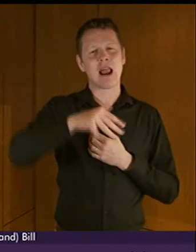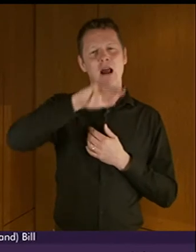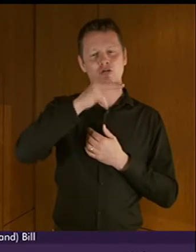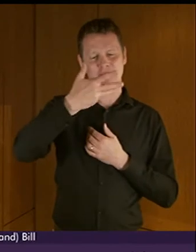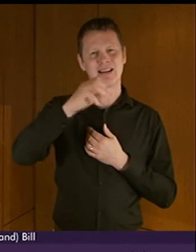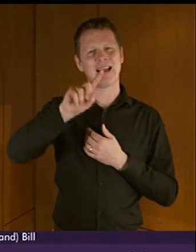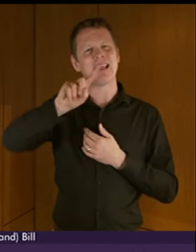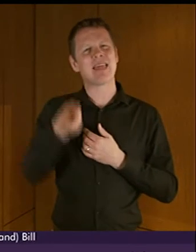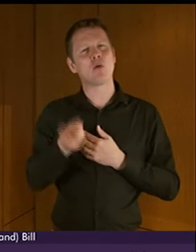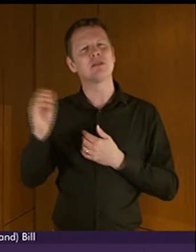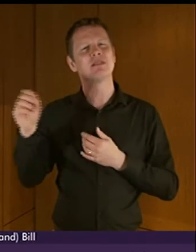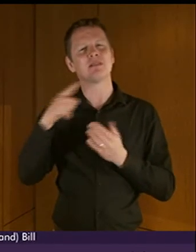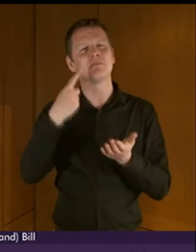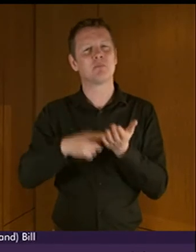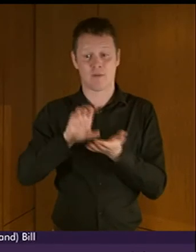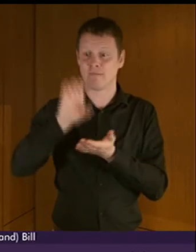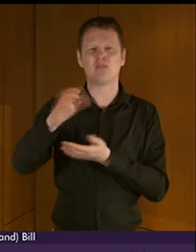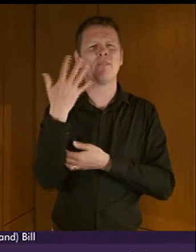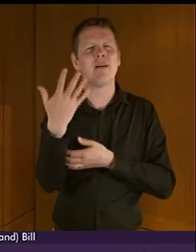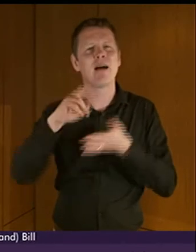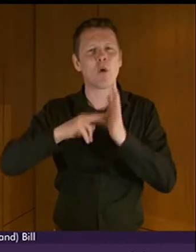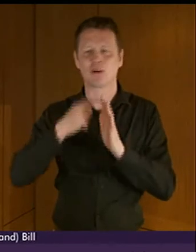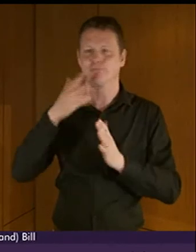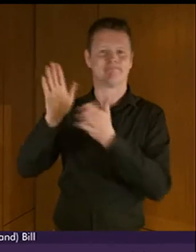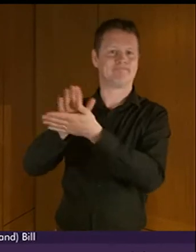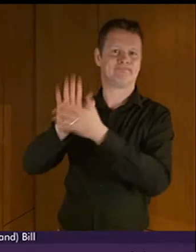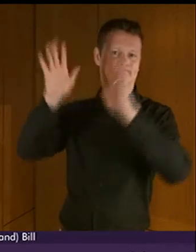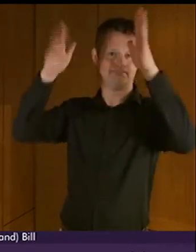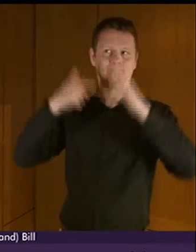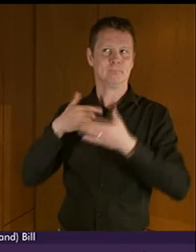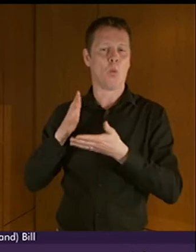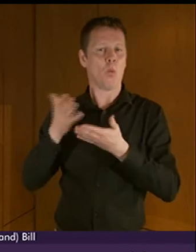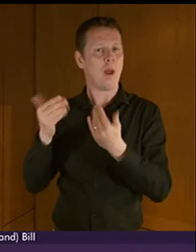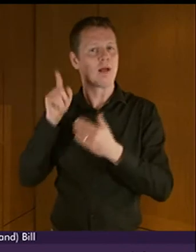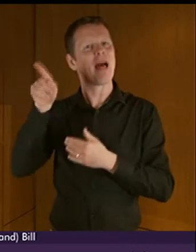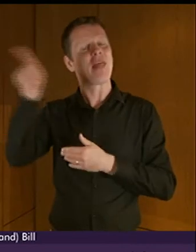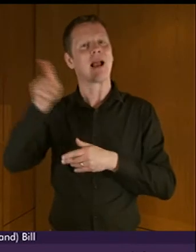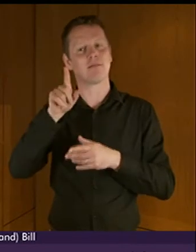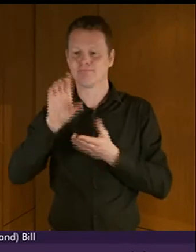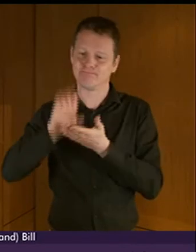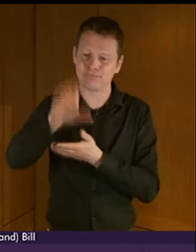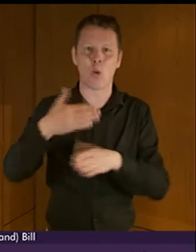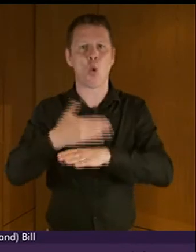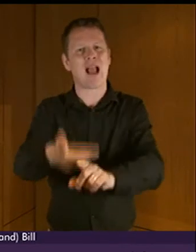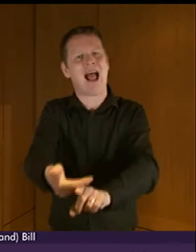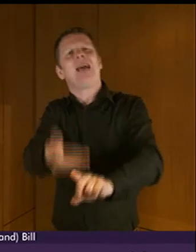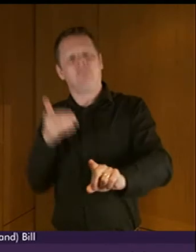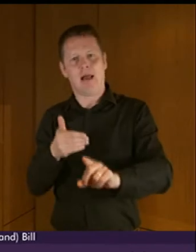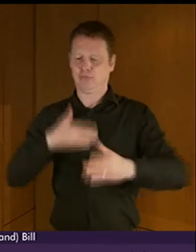earmarked to go to five deaf organisations to work in advance to implement the provisions